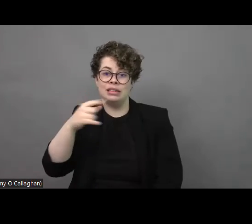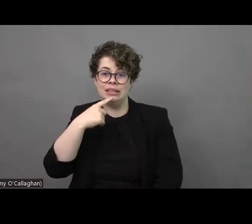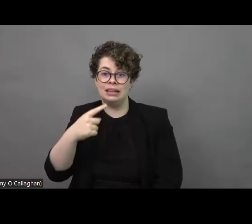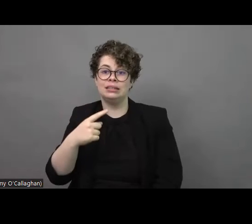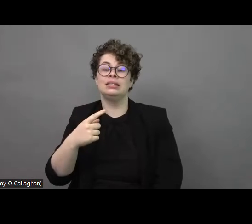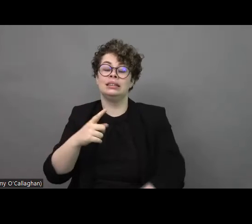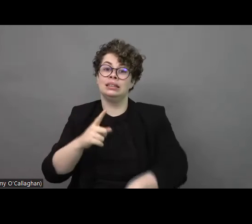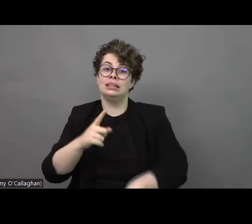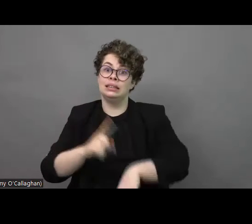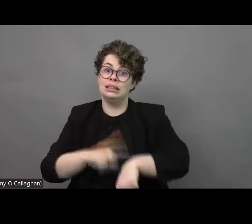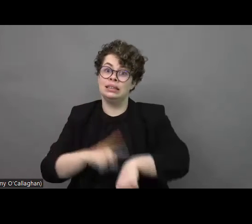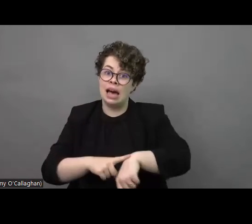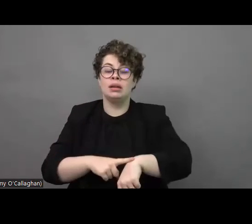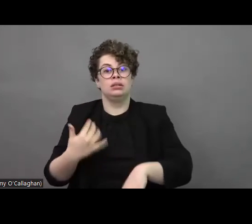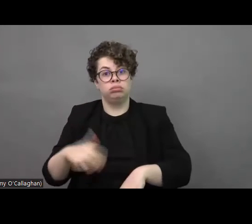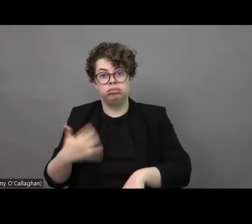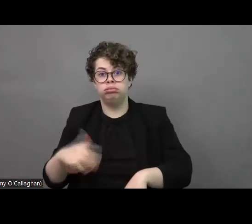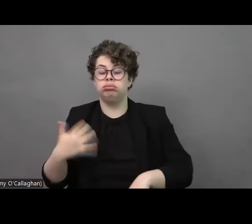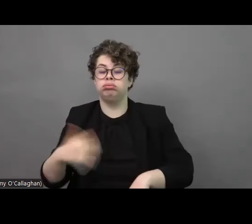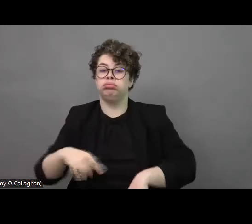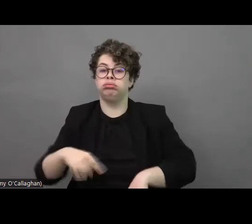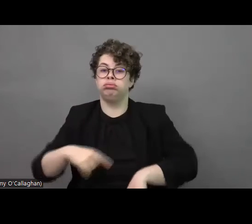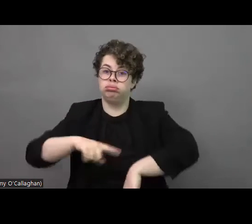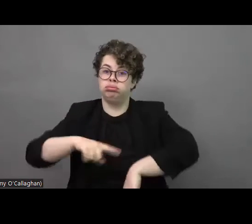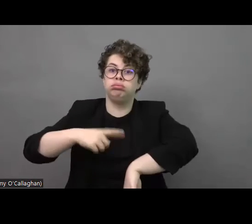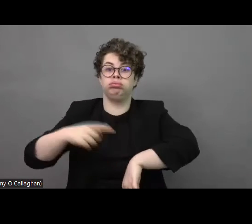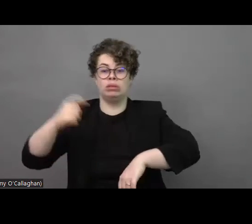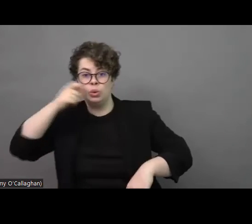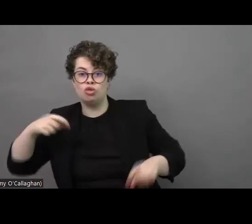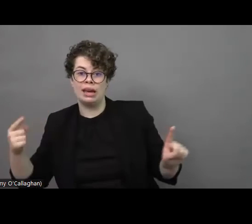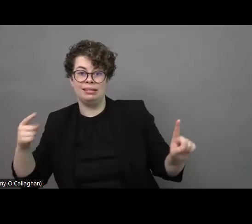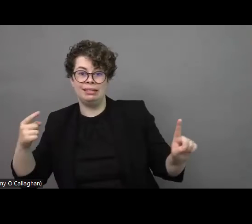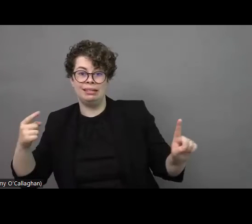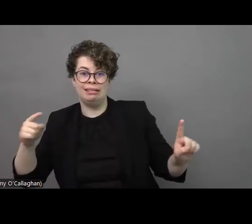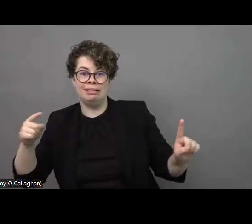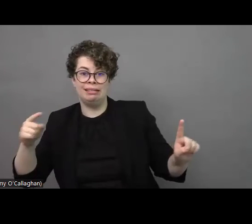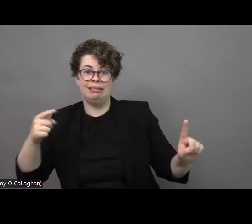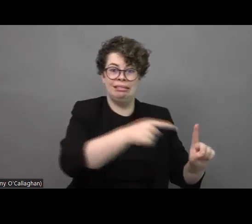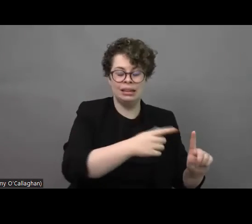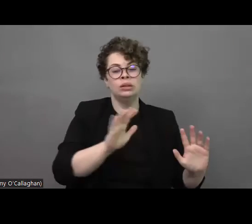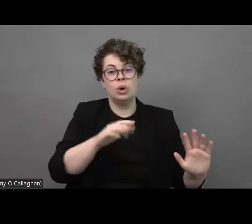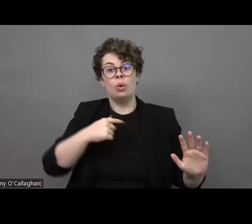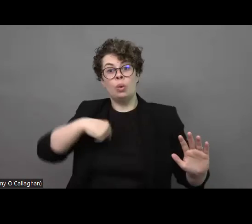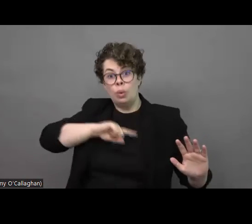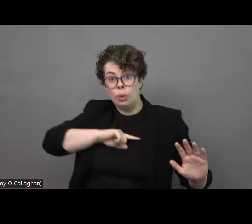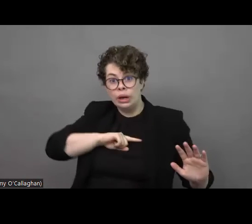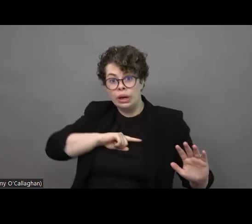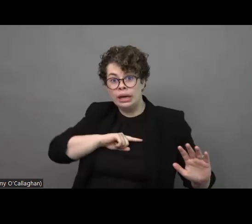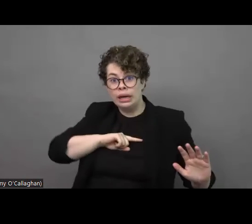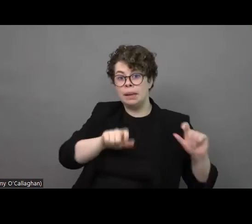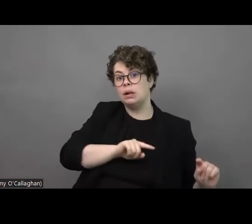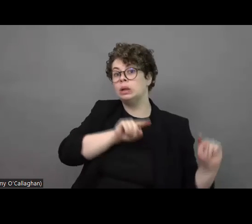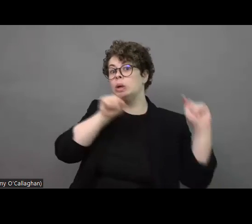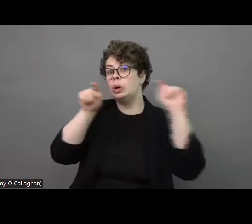to the wall so we are organizing about three or four places to stay for night for them to go to the weep